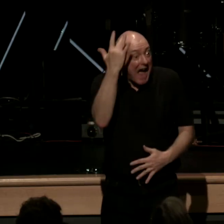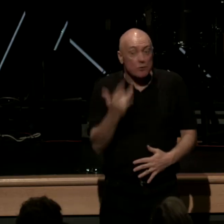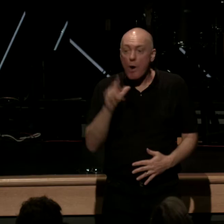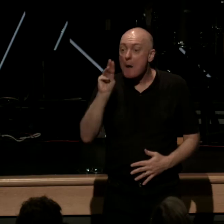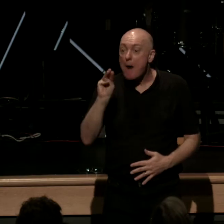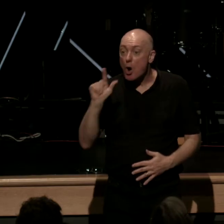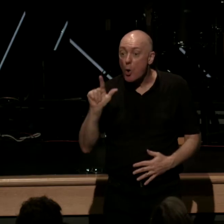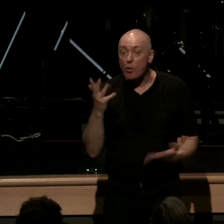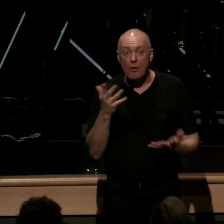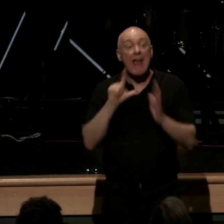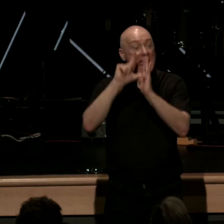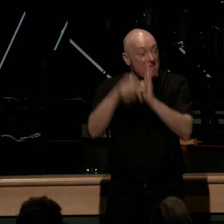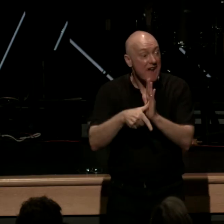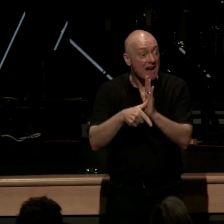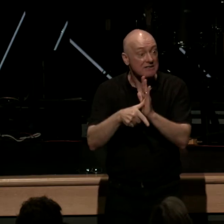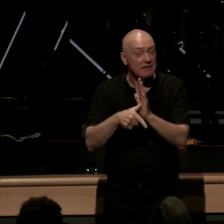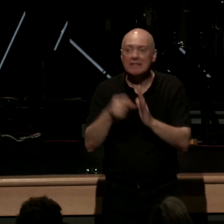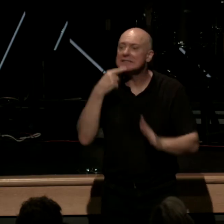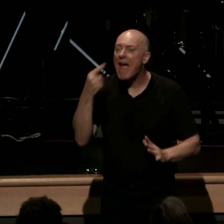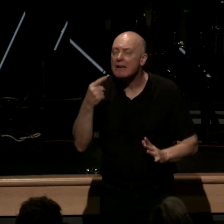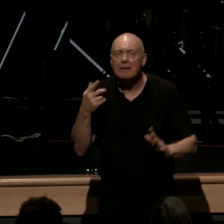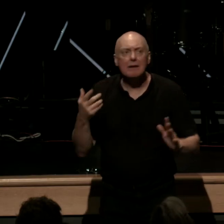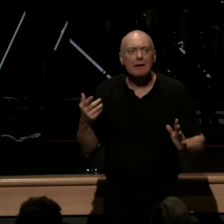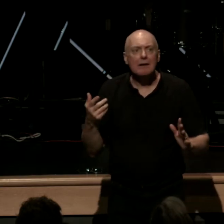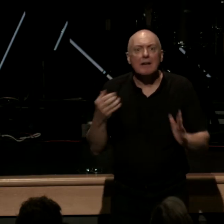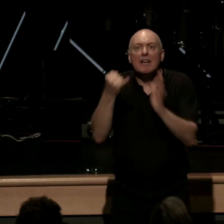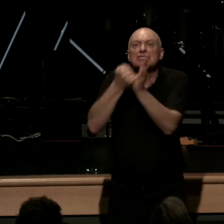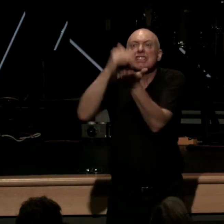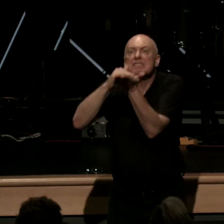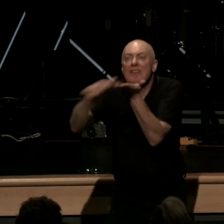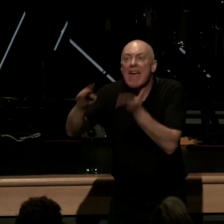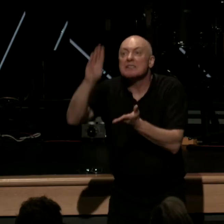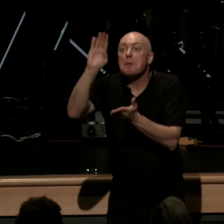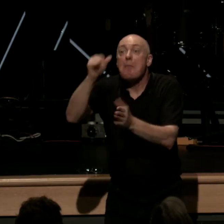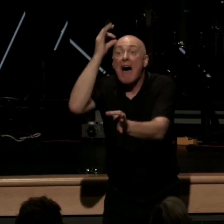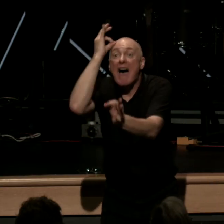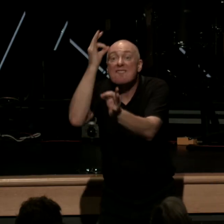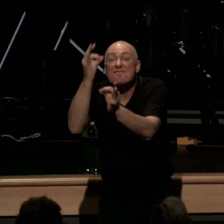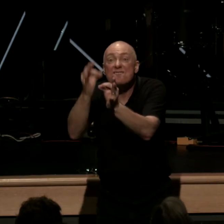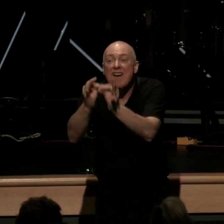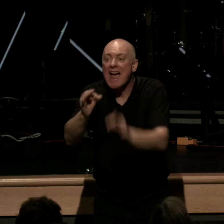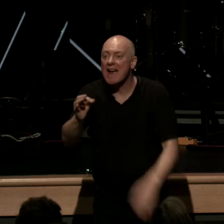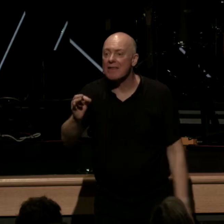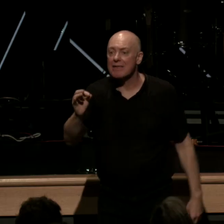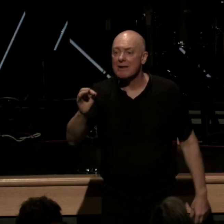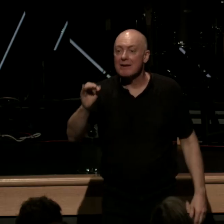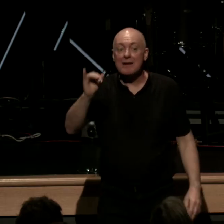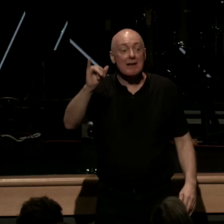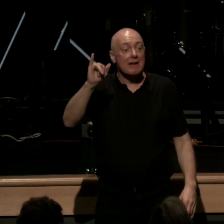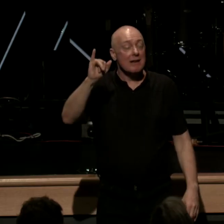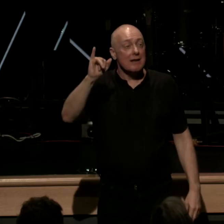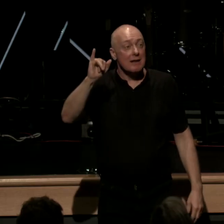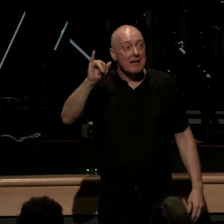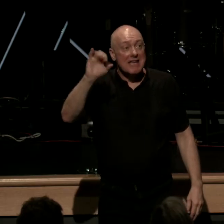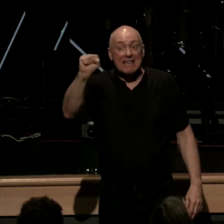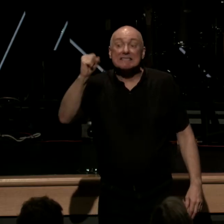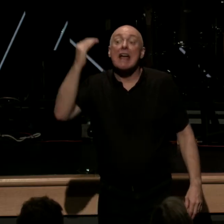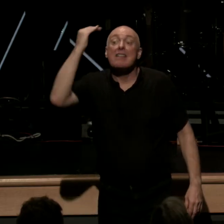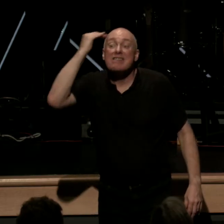would eventually be led to say this justification by faith is the article that is the head and the